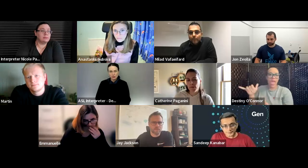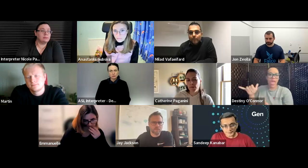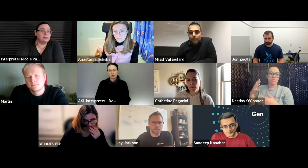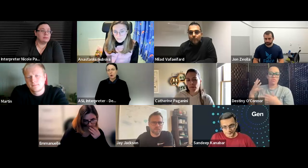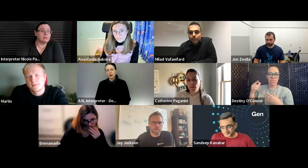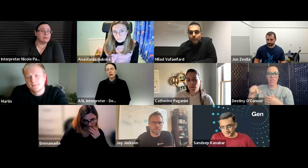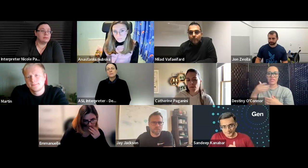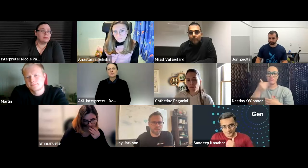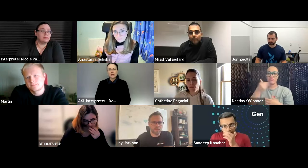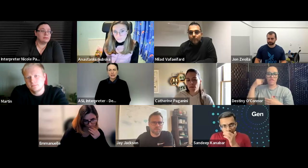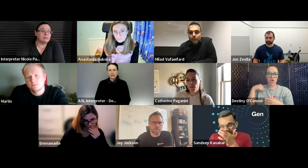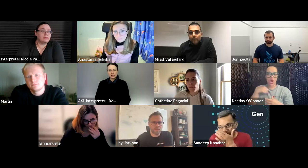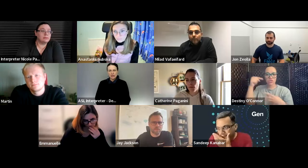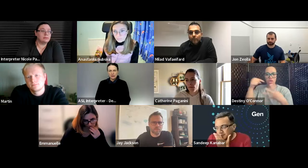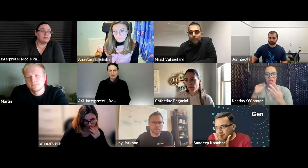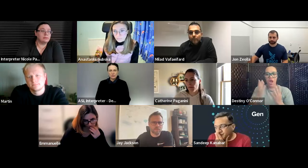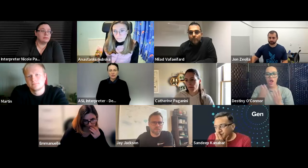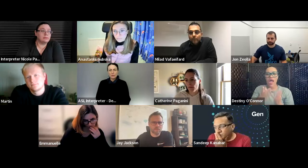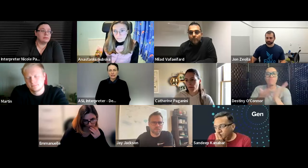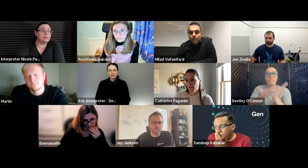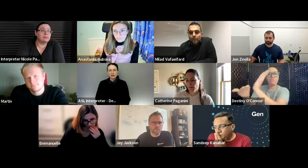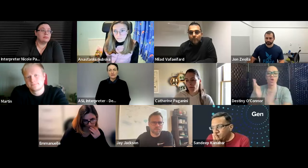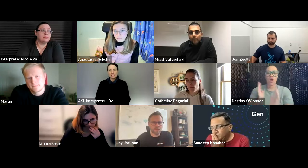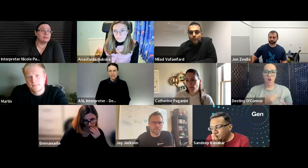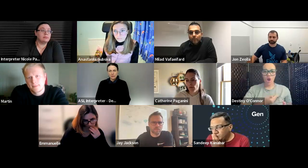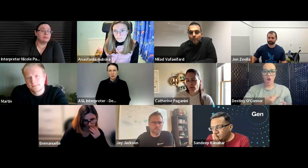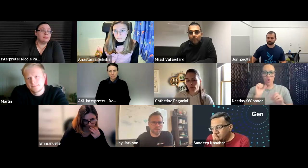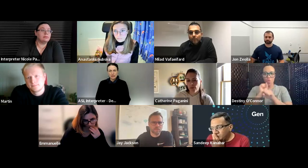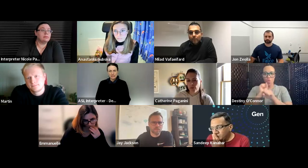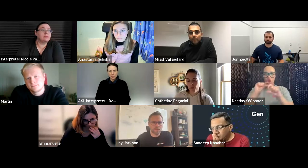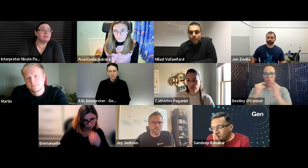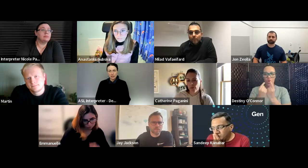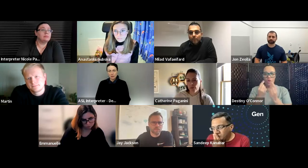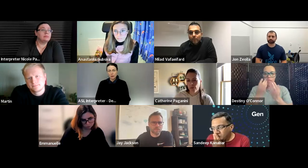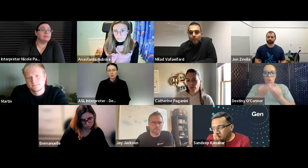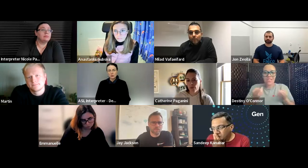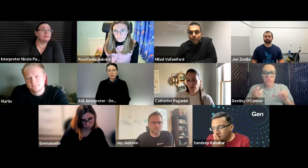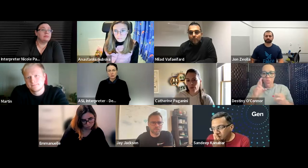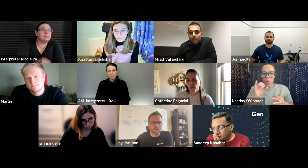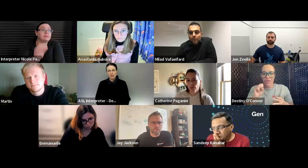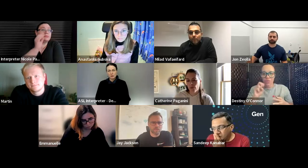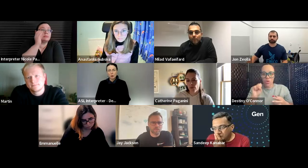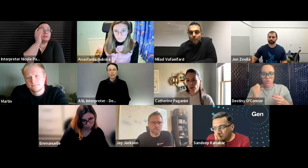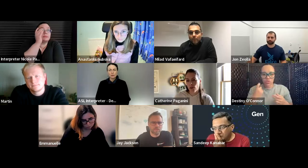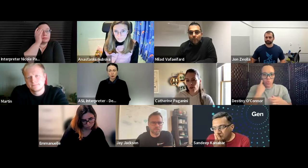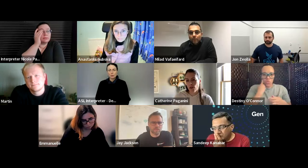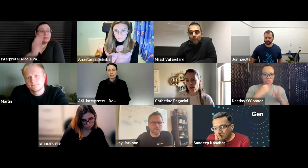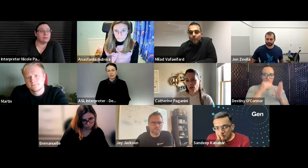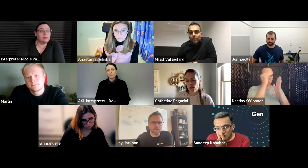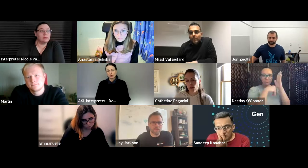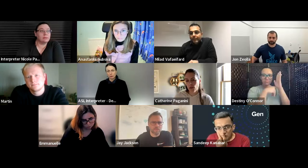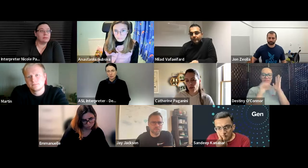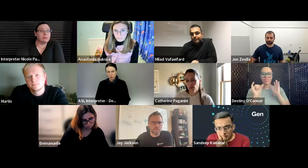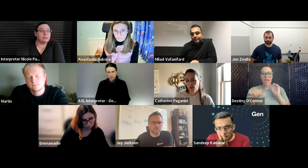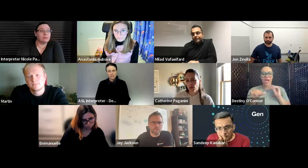language specialties we require and um but then we can advise them on what's best for us and make a proposal um that the working group